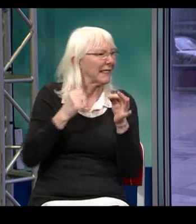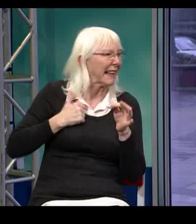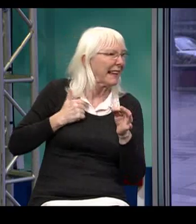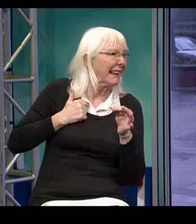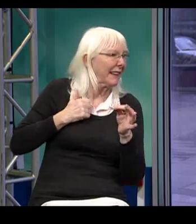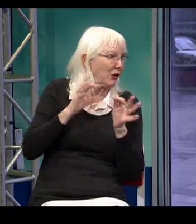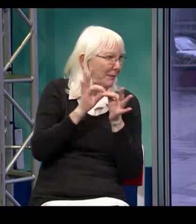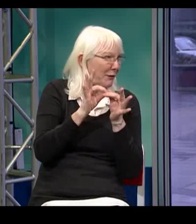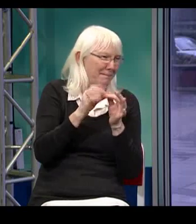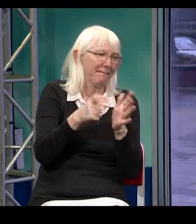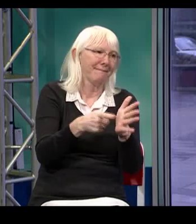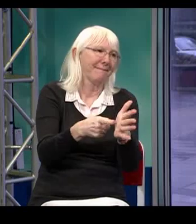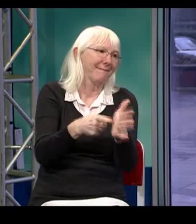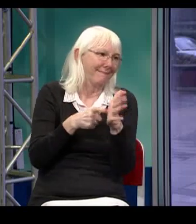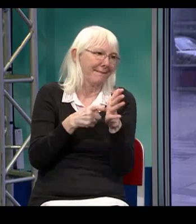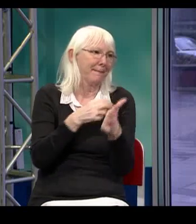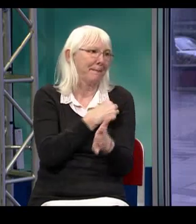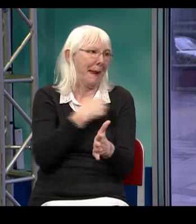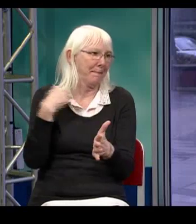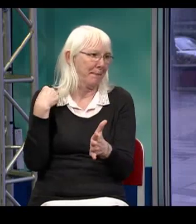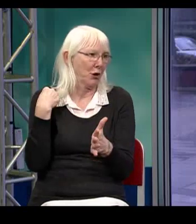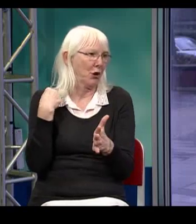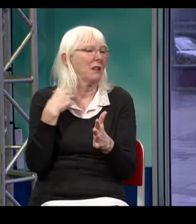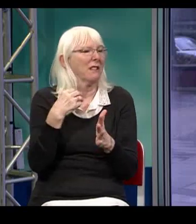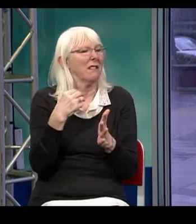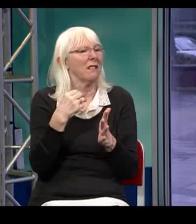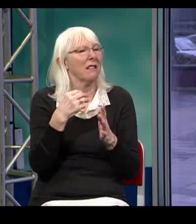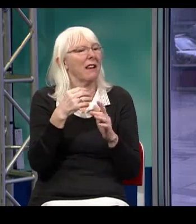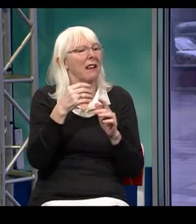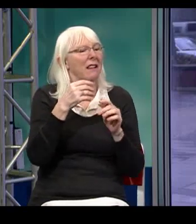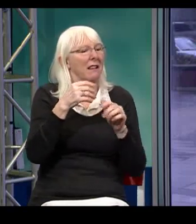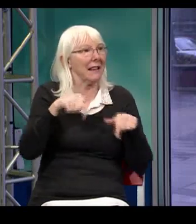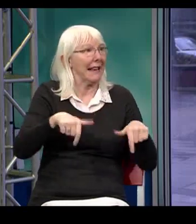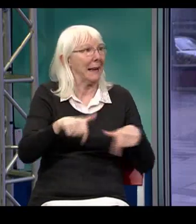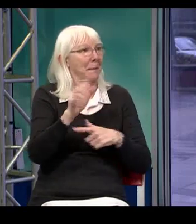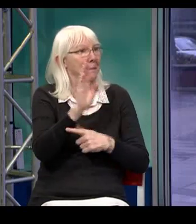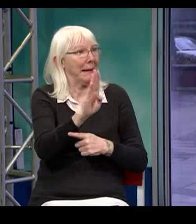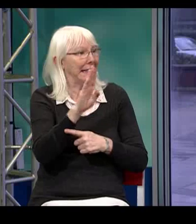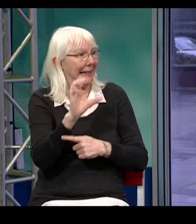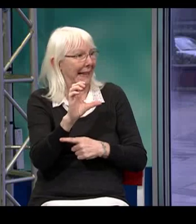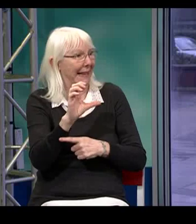We have to make sure that they can actually interpret what they're seeing and interpreting it correctly.